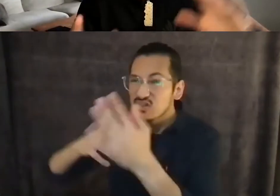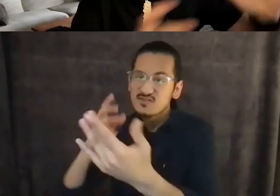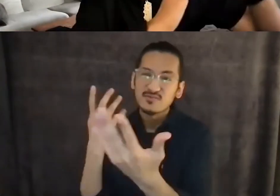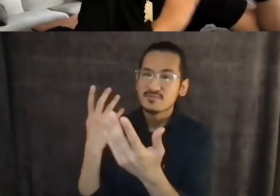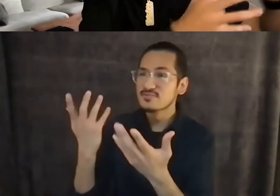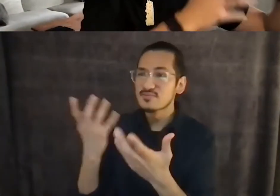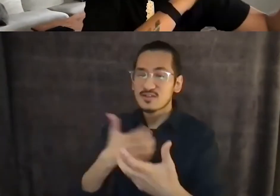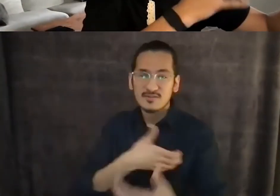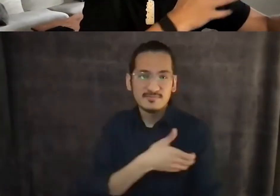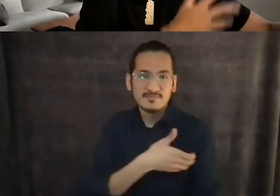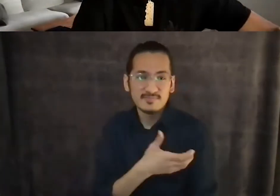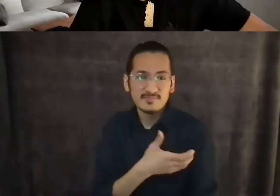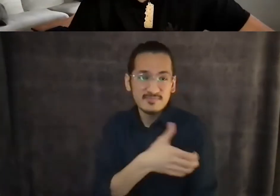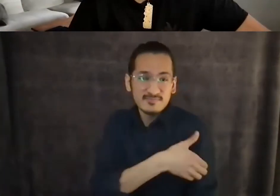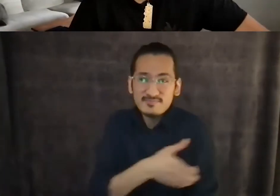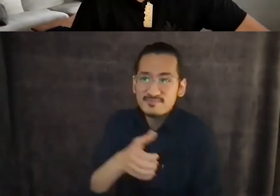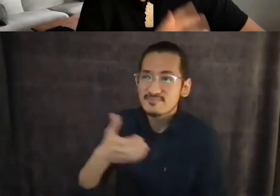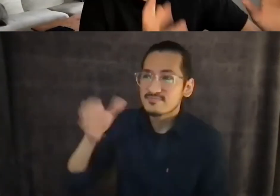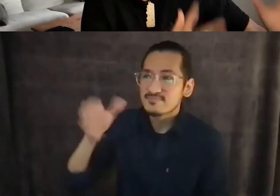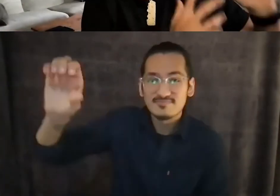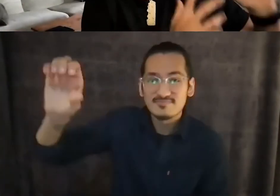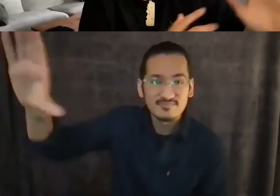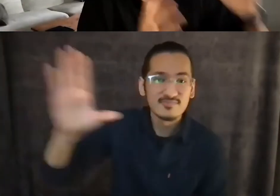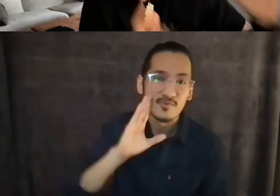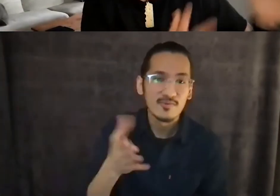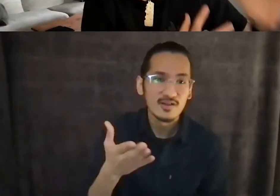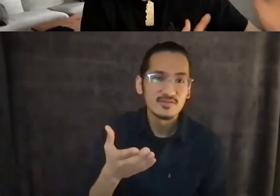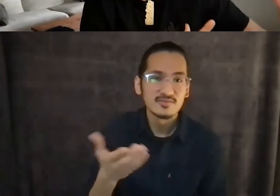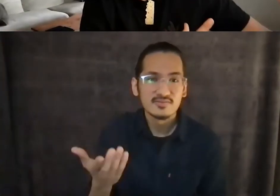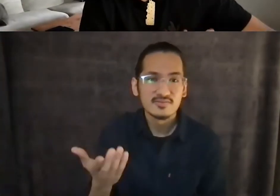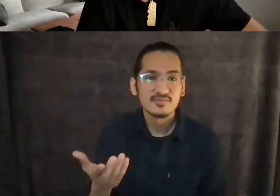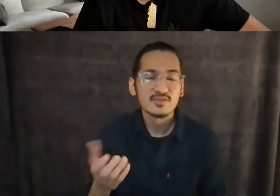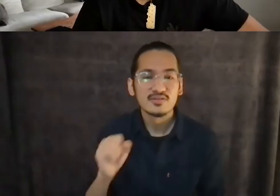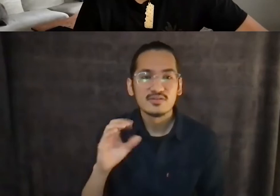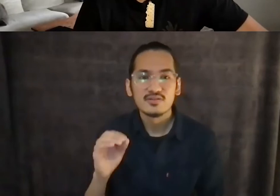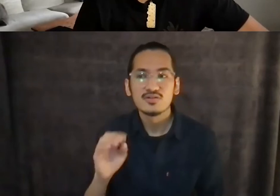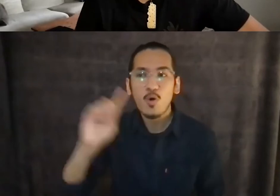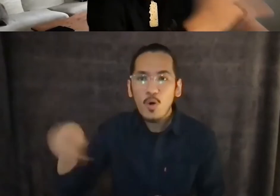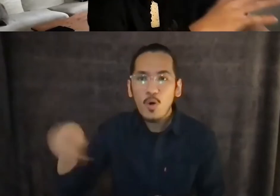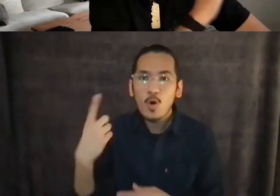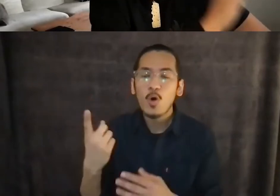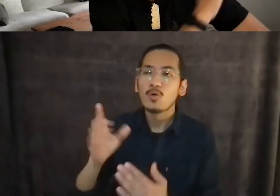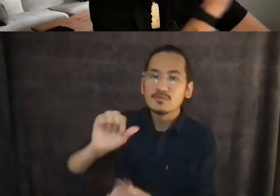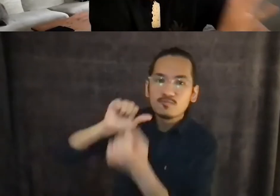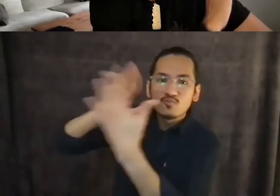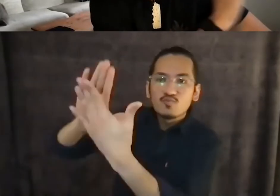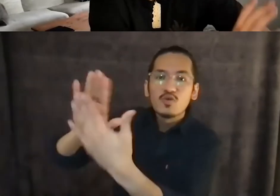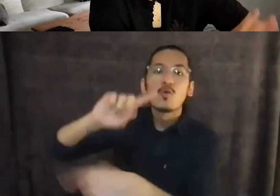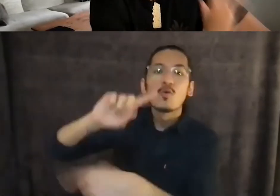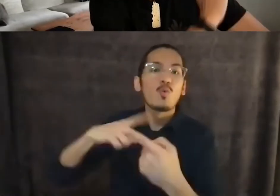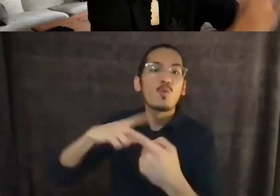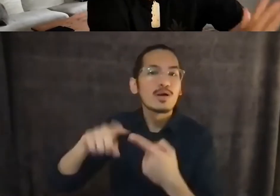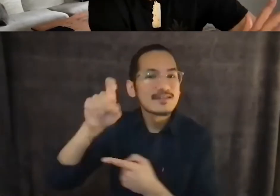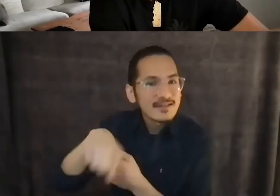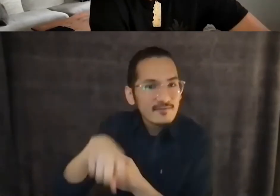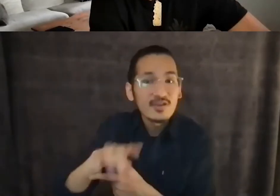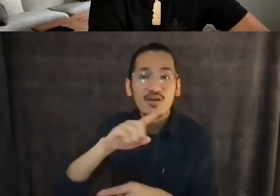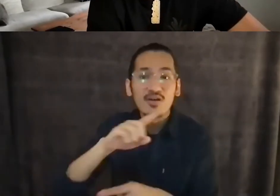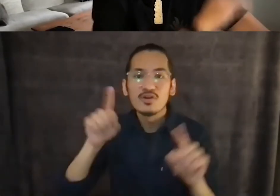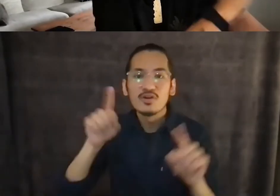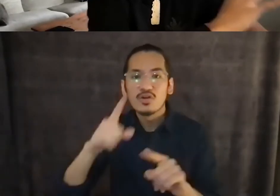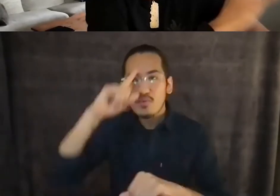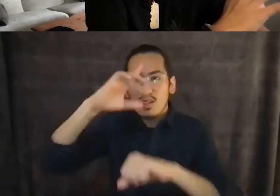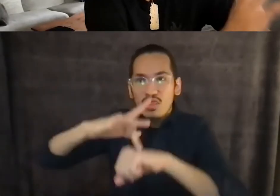while they're doing their racism over here and just address them whenever necessary but spending too much time thinking about how to approach them